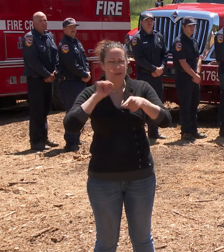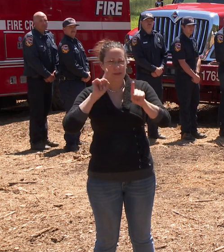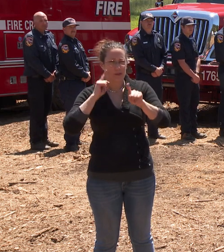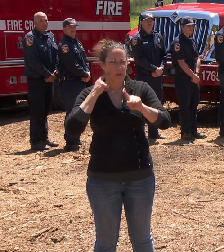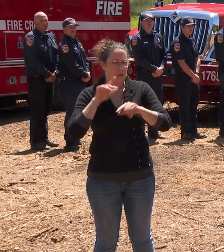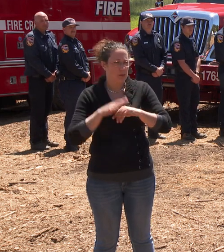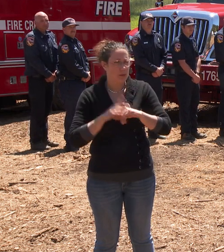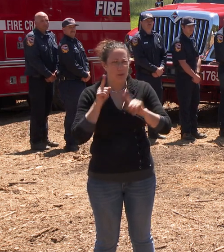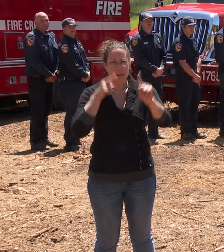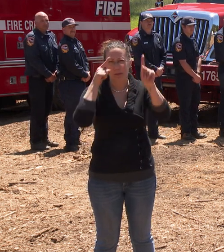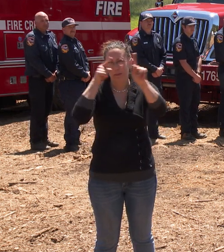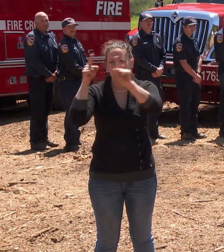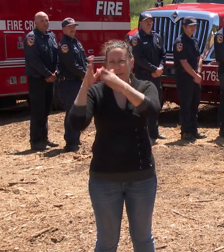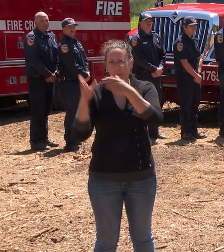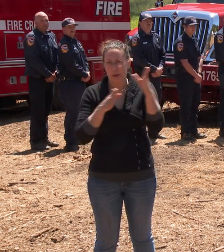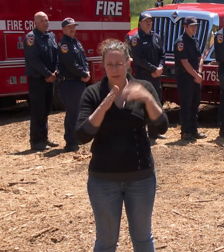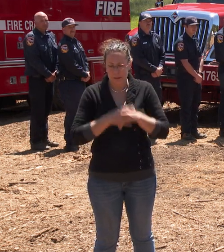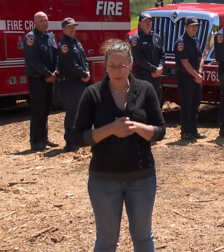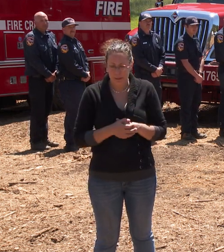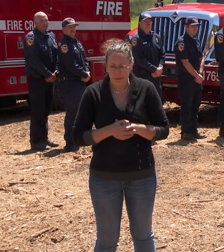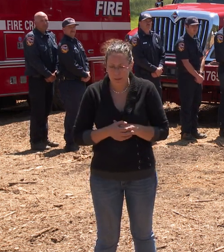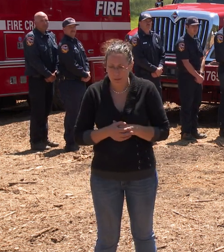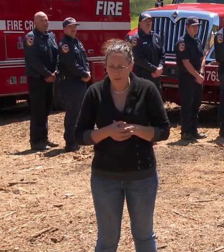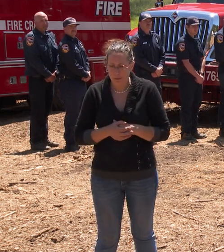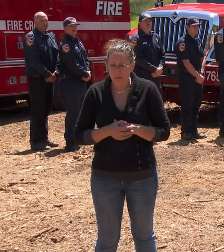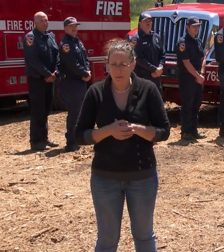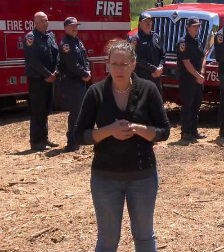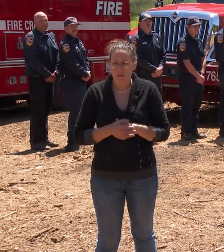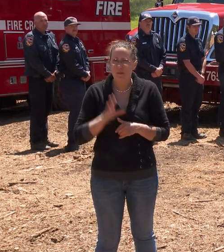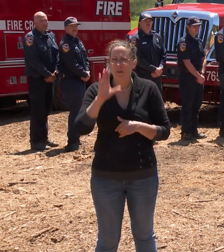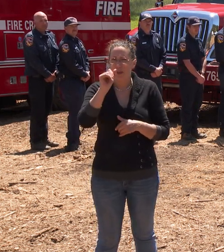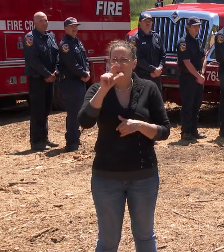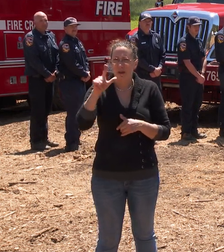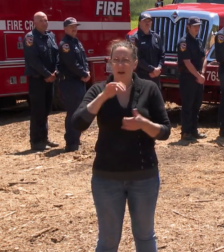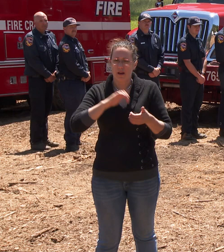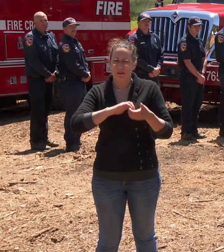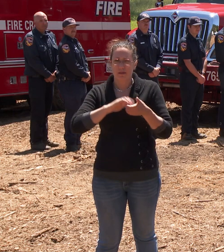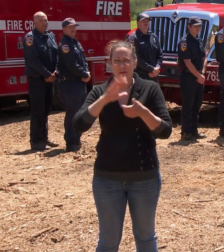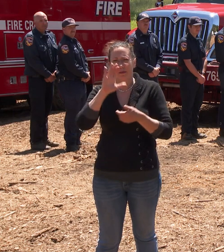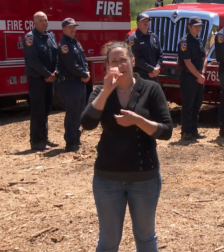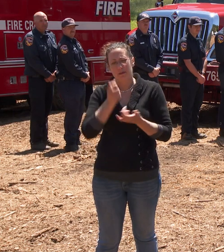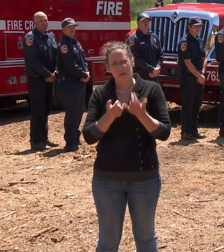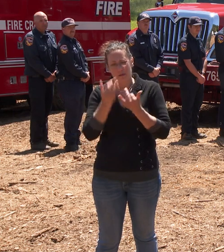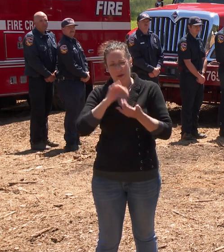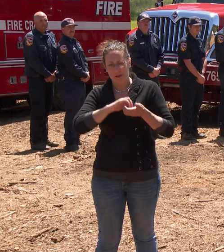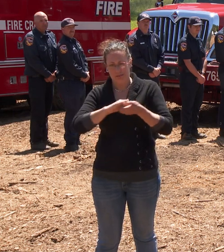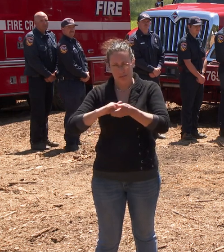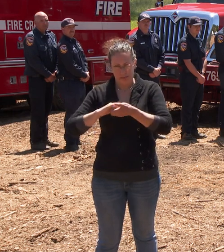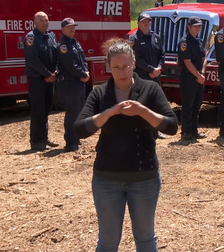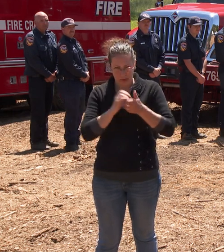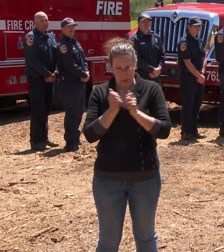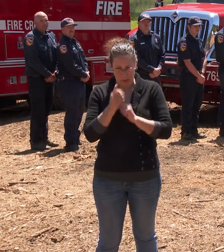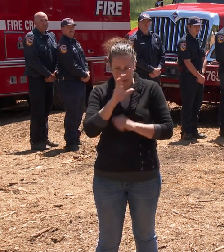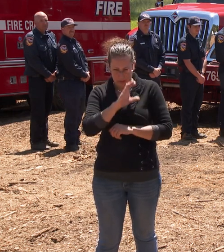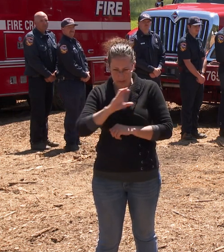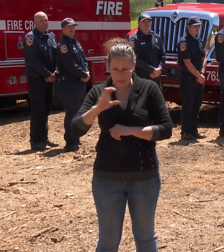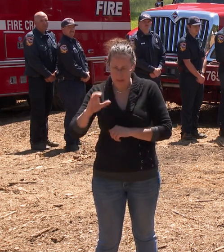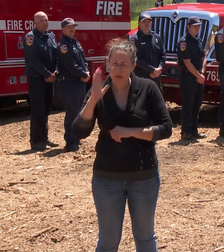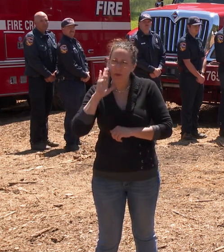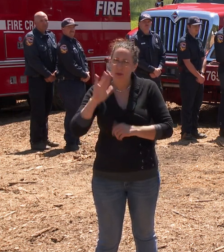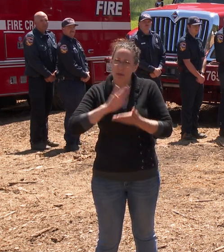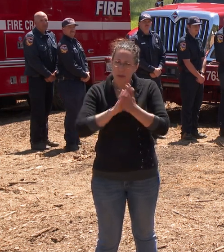our partnership with Cal Fire is positioning the state of California to be even more vigilant in protecting our natural resources,